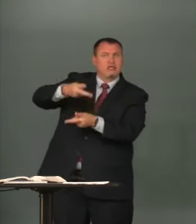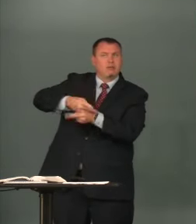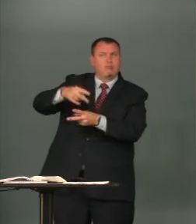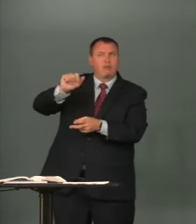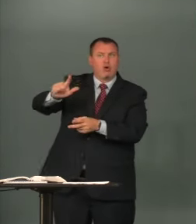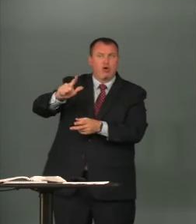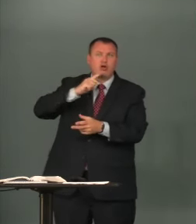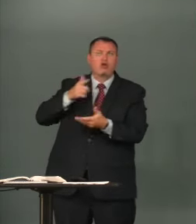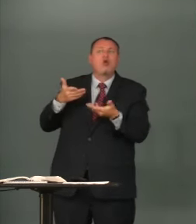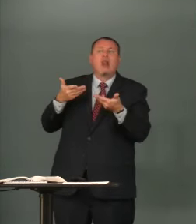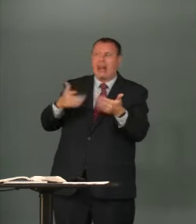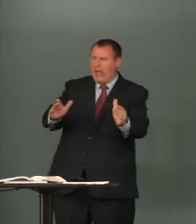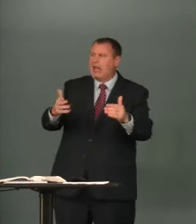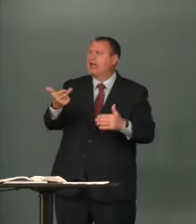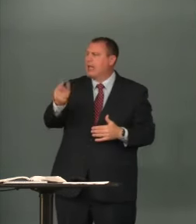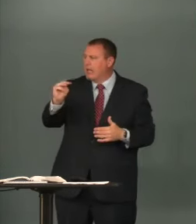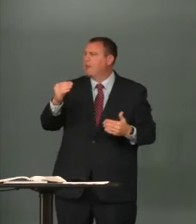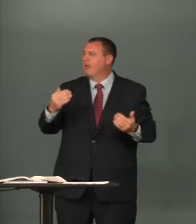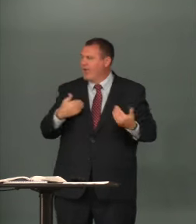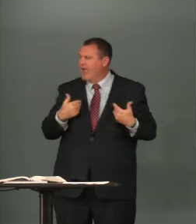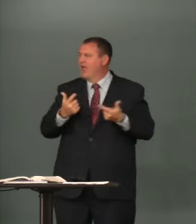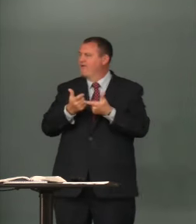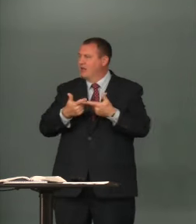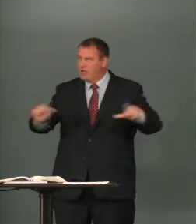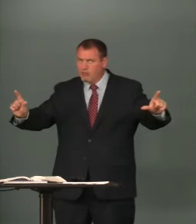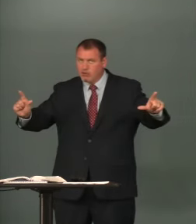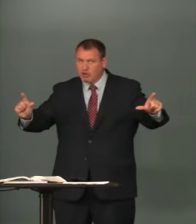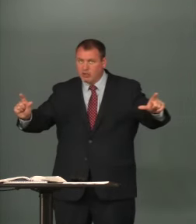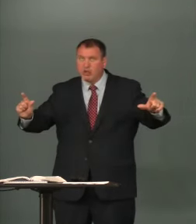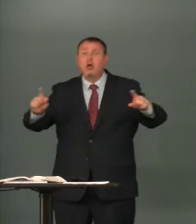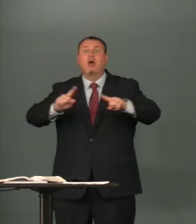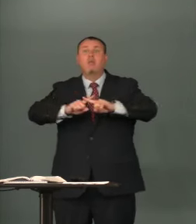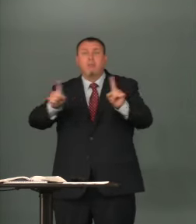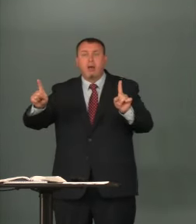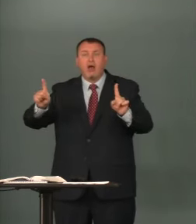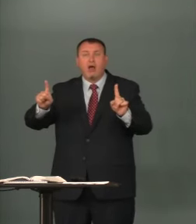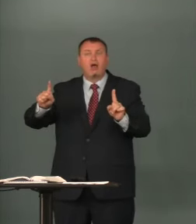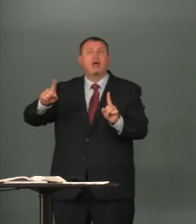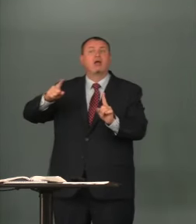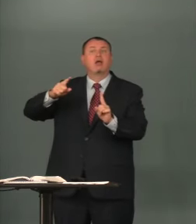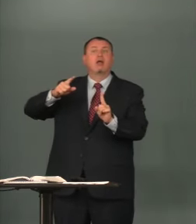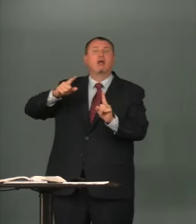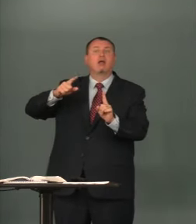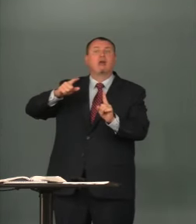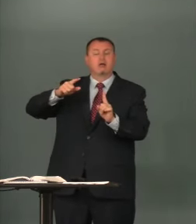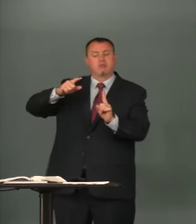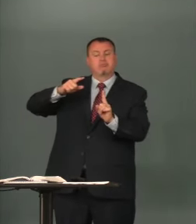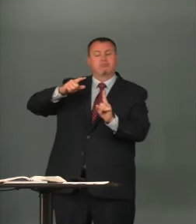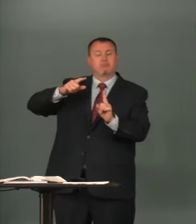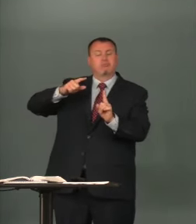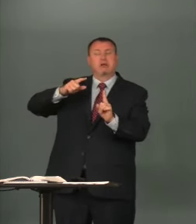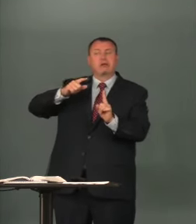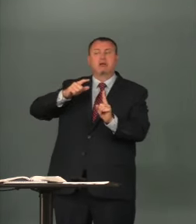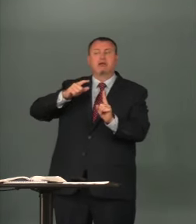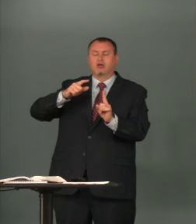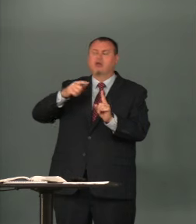and he commanded the centurion to keep paul and let him have liberty that and that he should forbid none